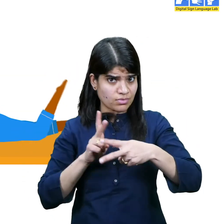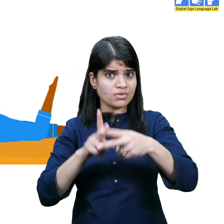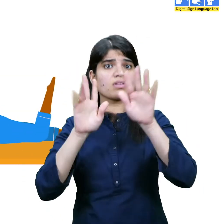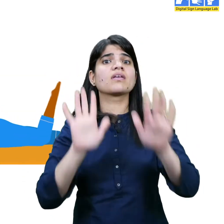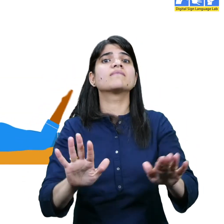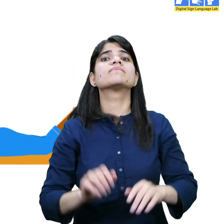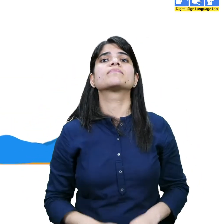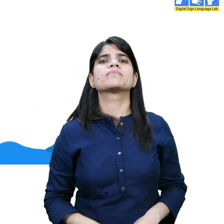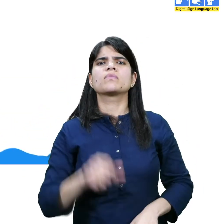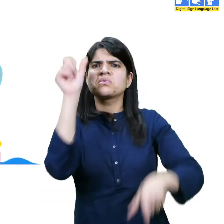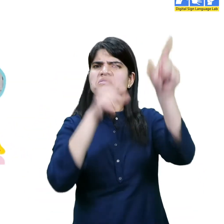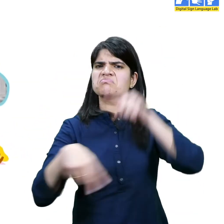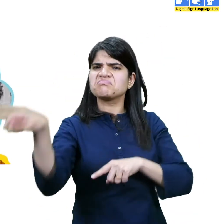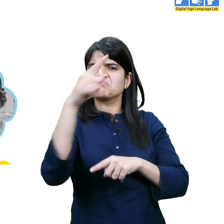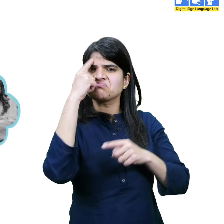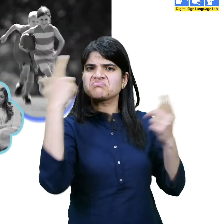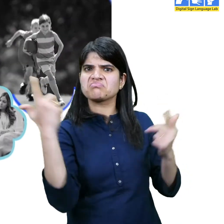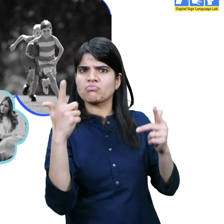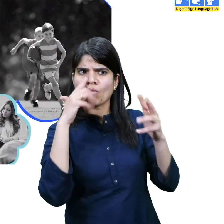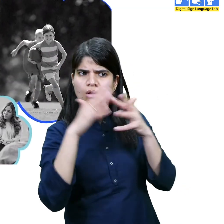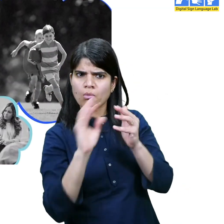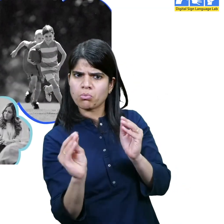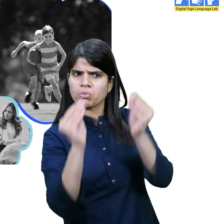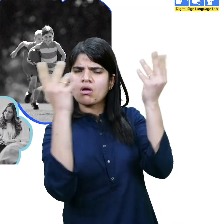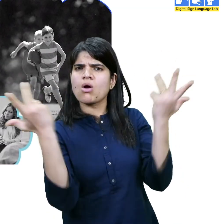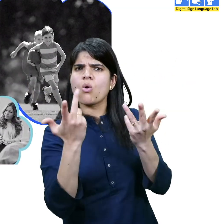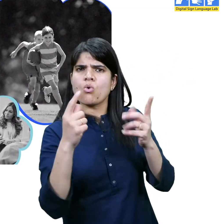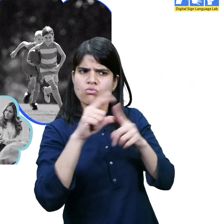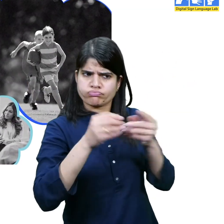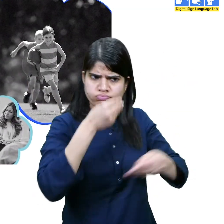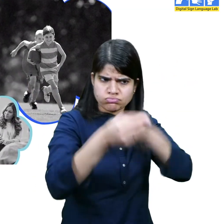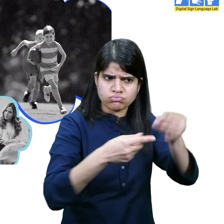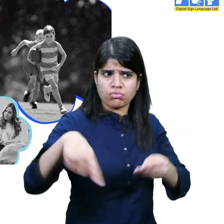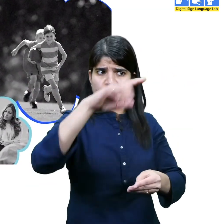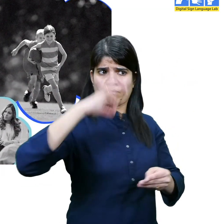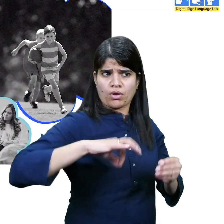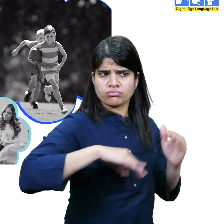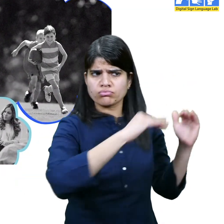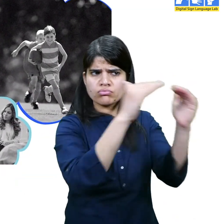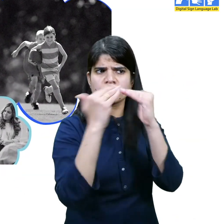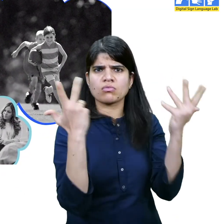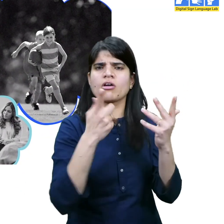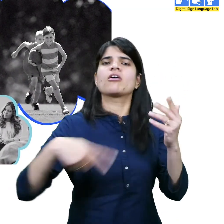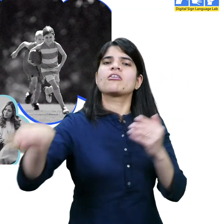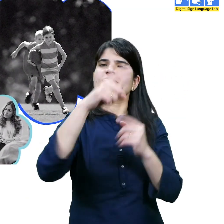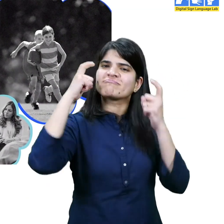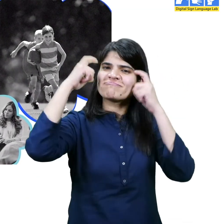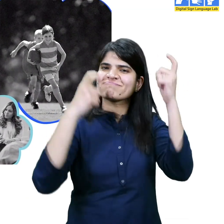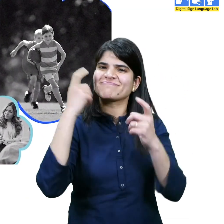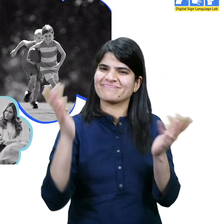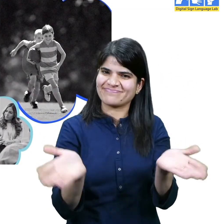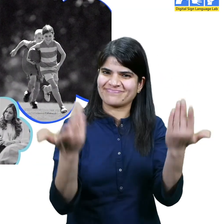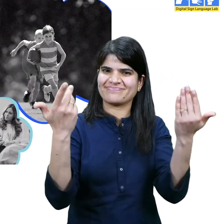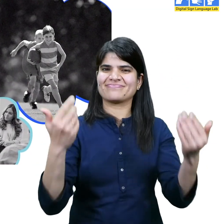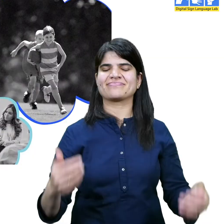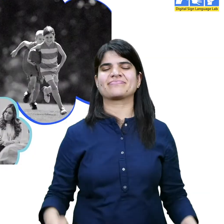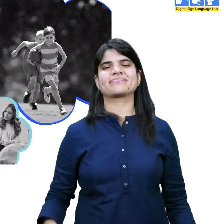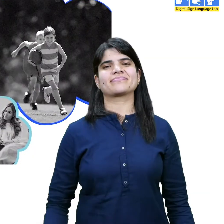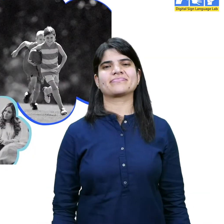men on average. So this International Women's Day, think about what we could do to help in a fight for equality.